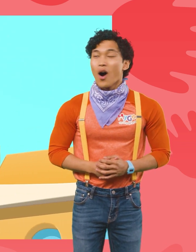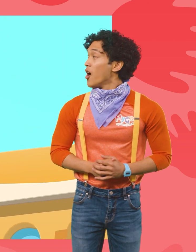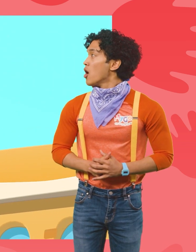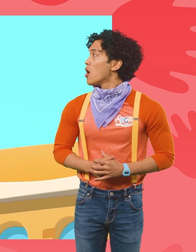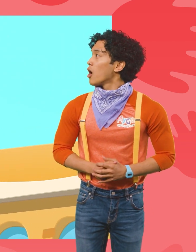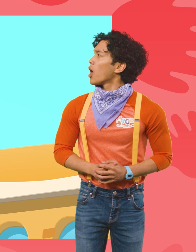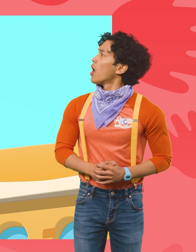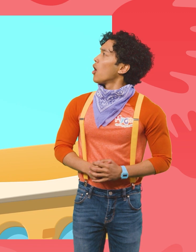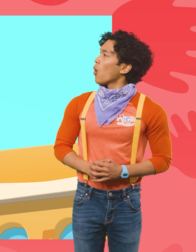Let's get